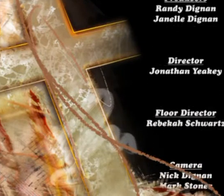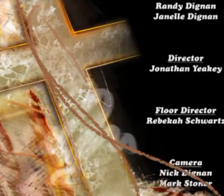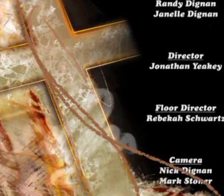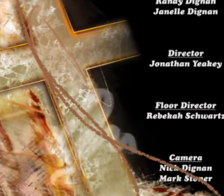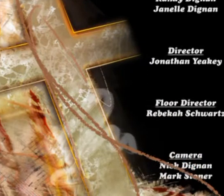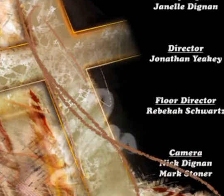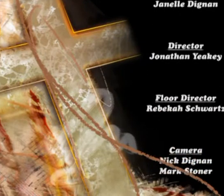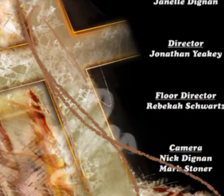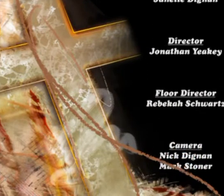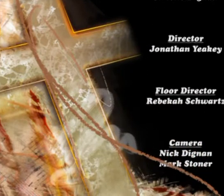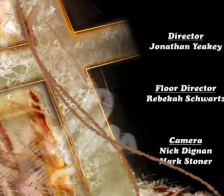We'll see you next time.